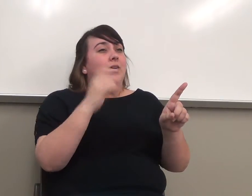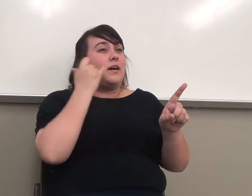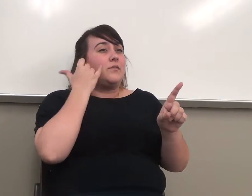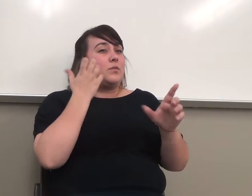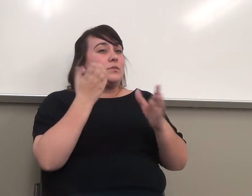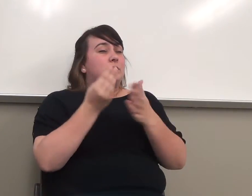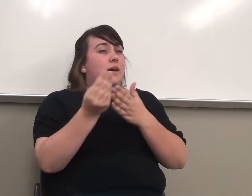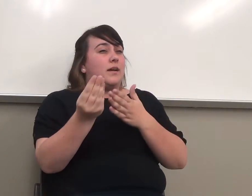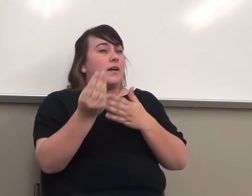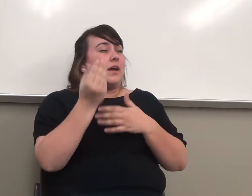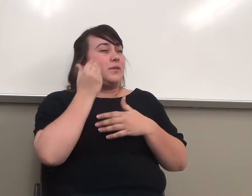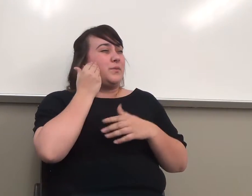I know it says on the bookstore,